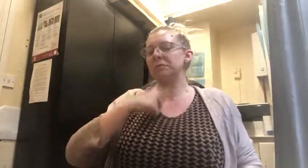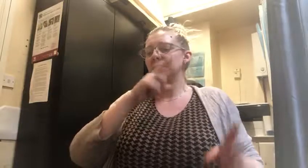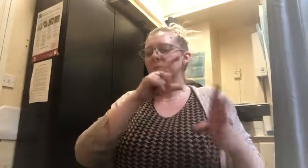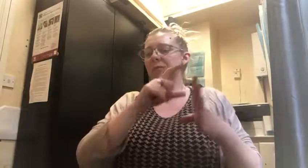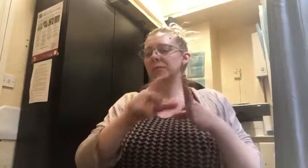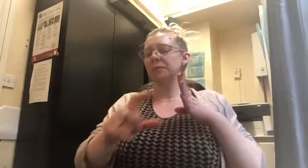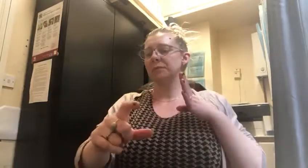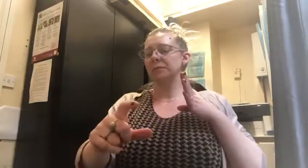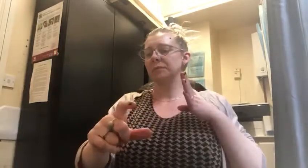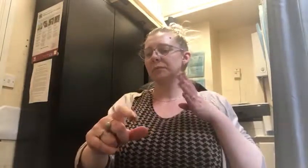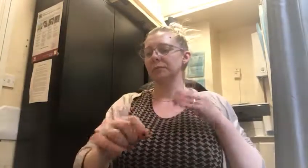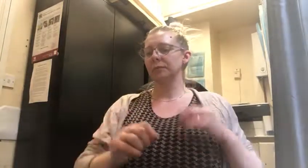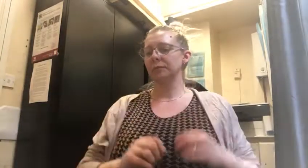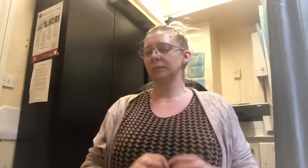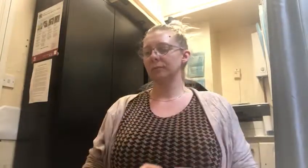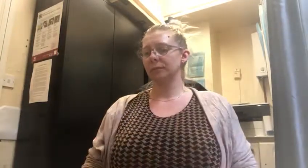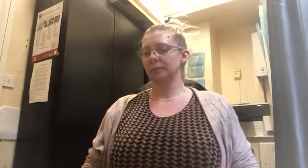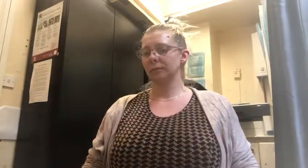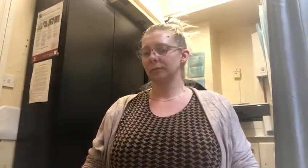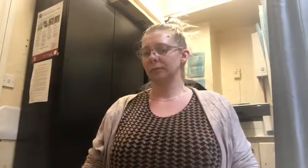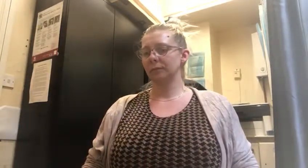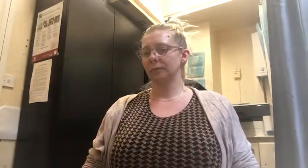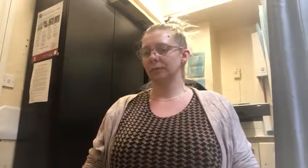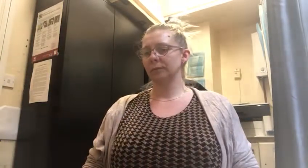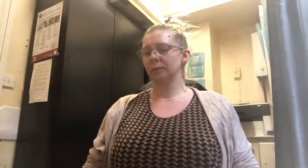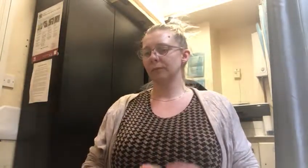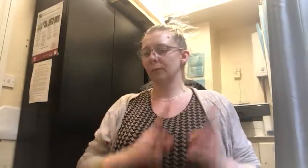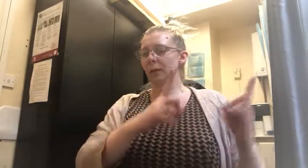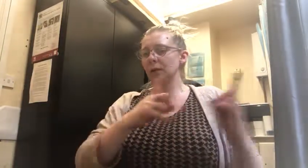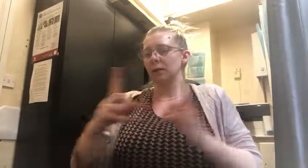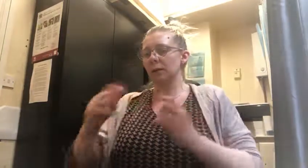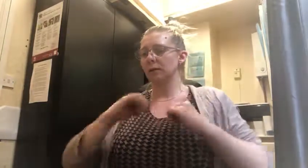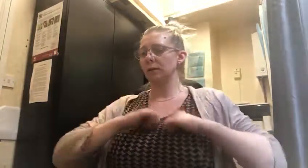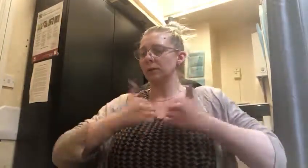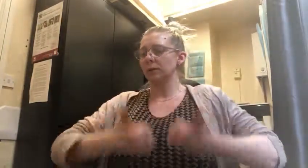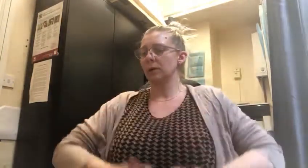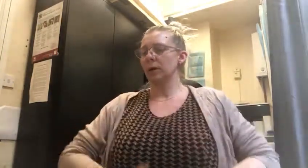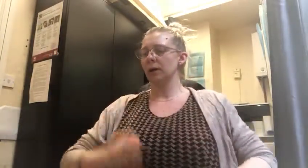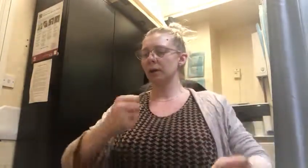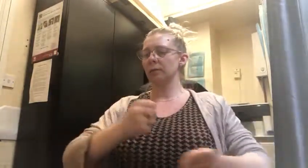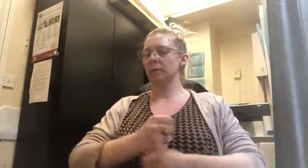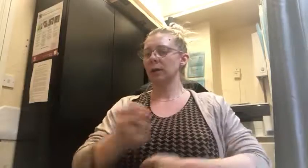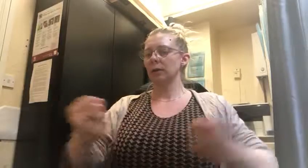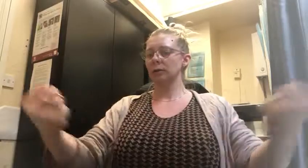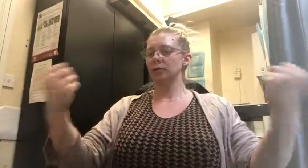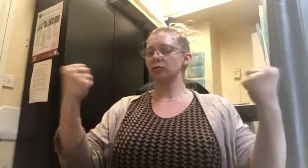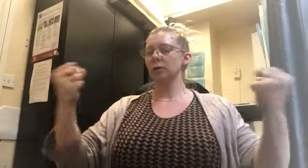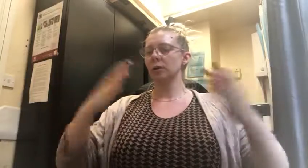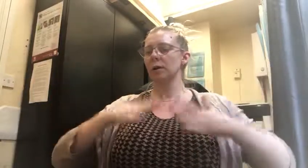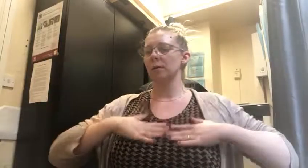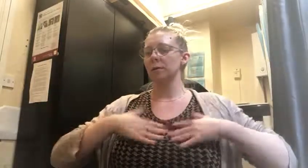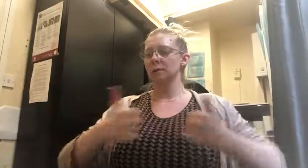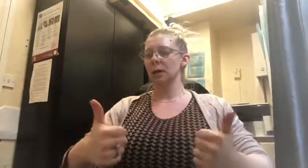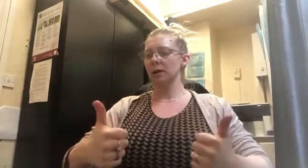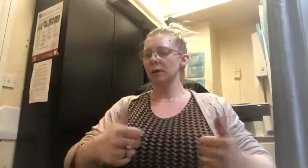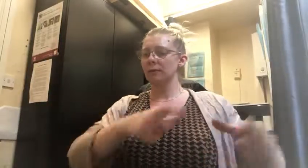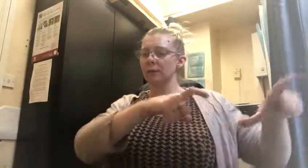I can roll with mine I can sing with pride I can make us strong I'm satisfied